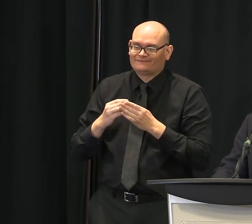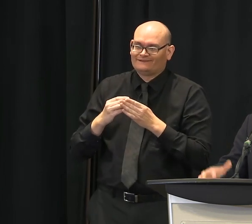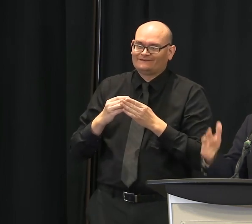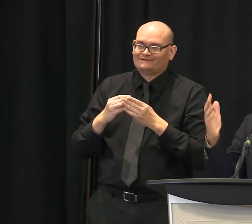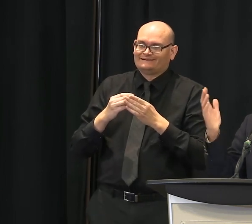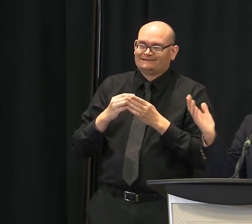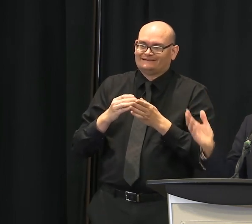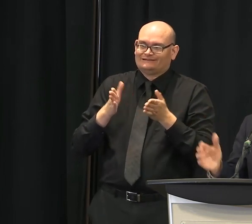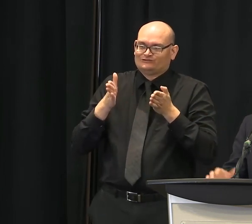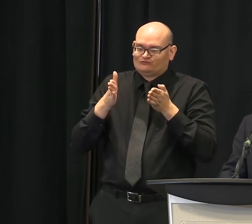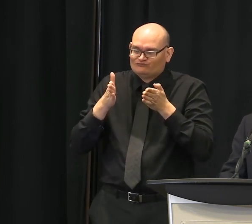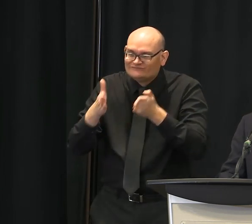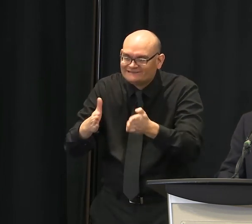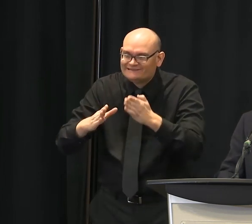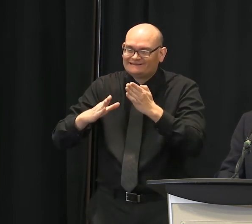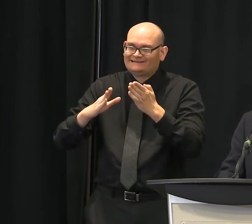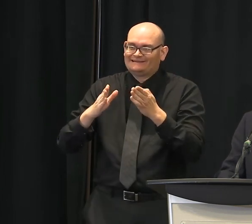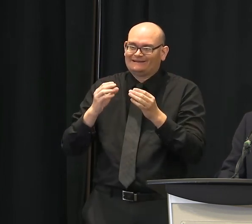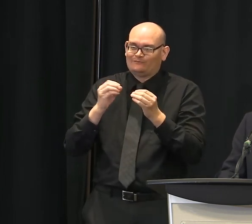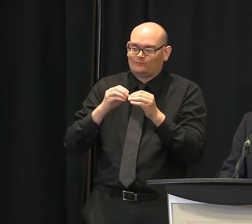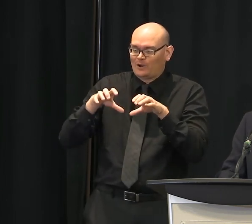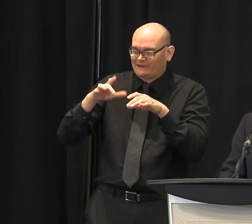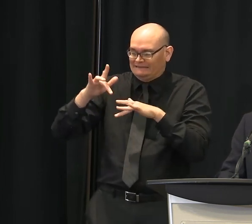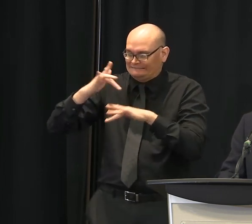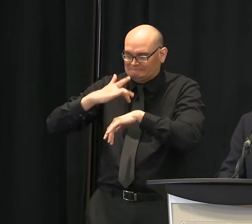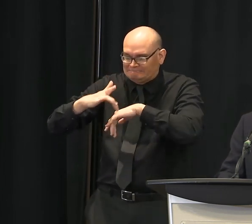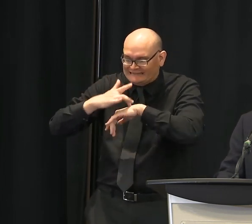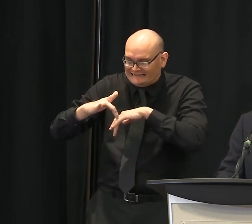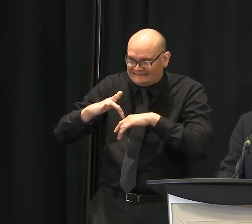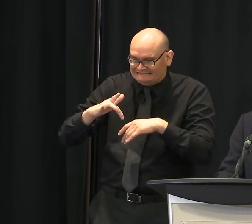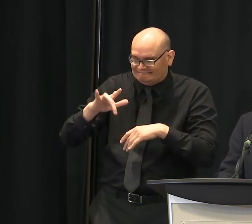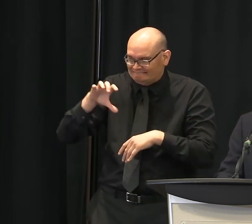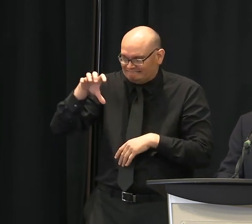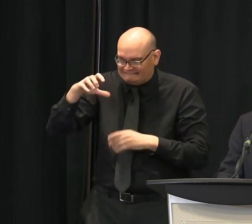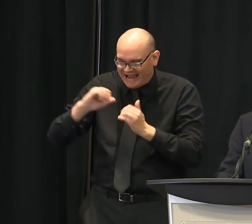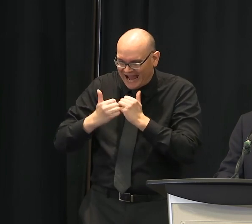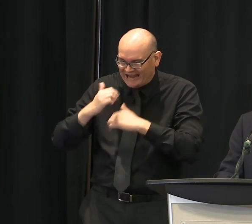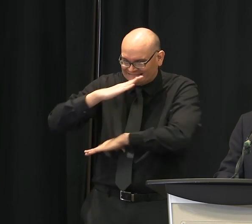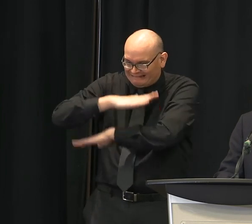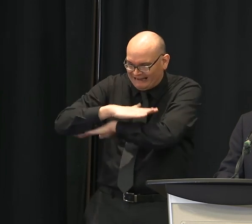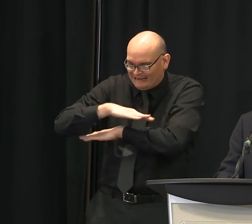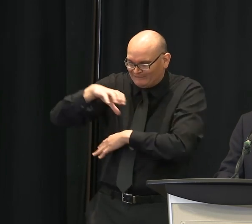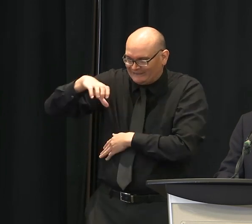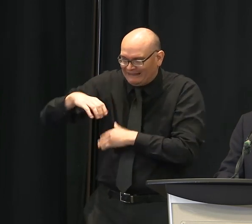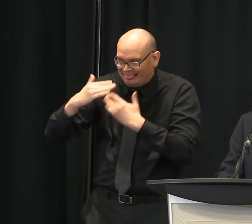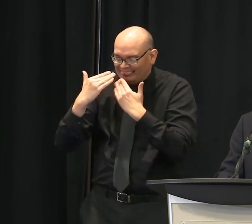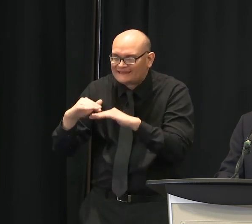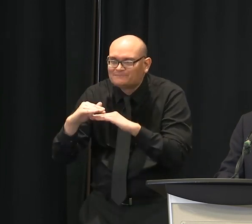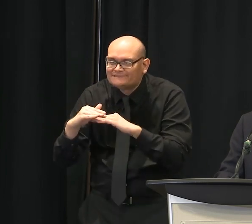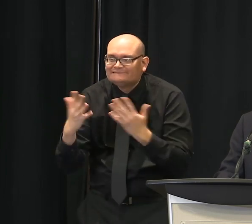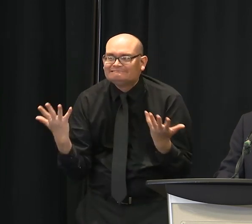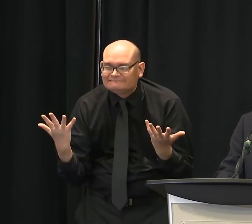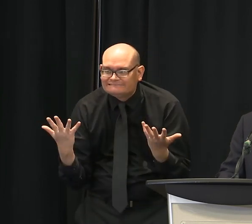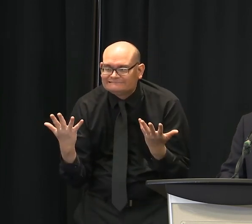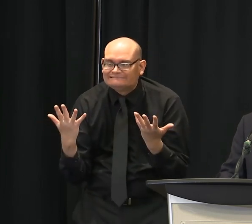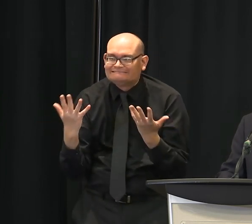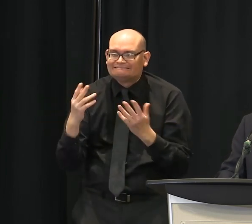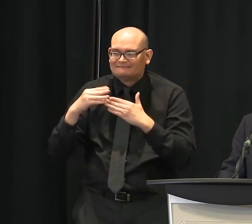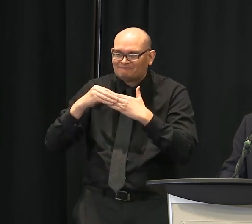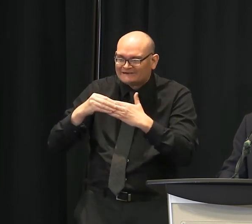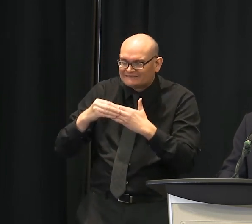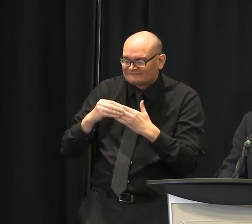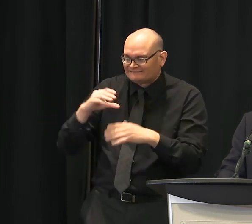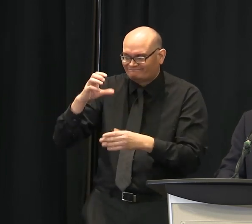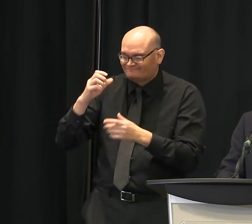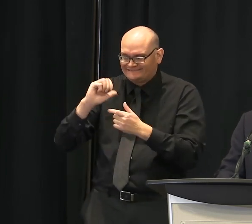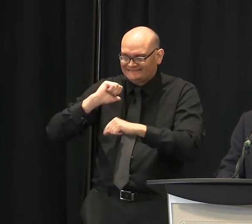plazas, whatever they need for flexibility sake. You might have already touched on this a little bit, but just to elaborate,